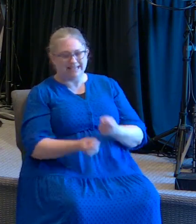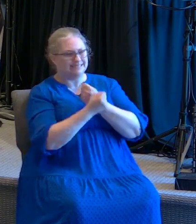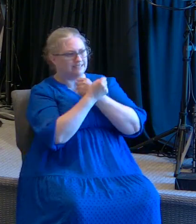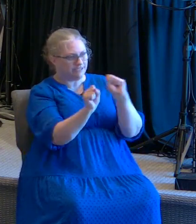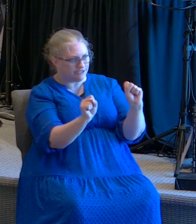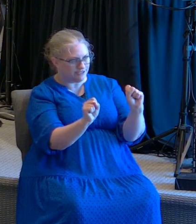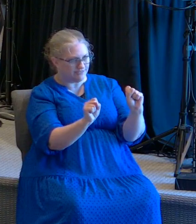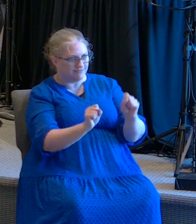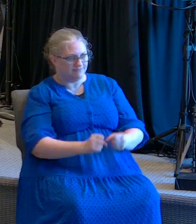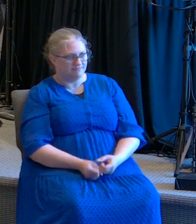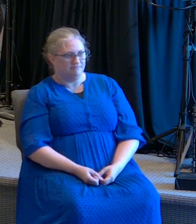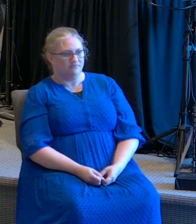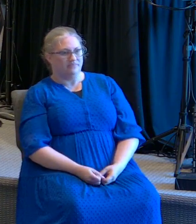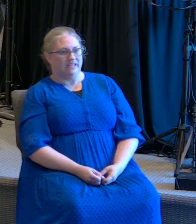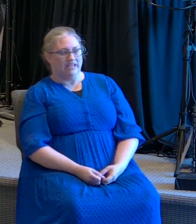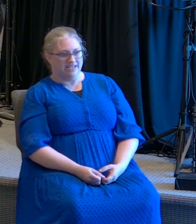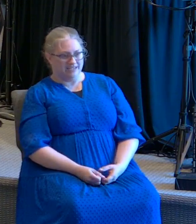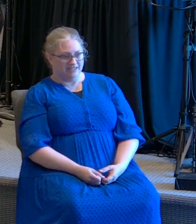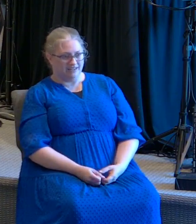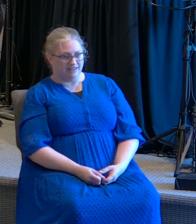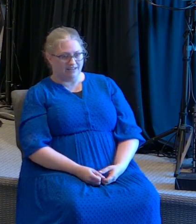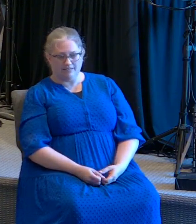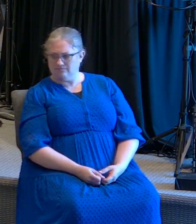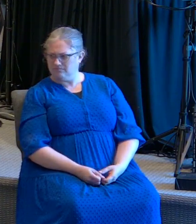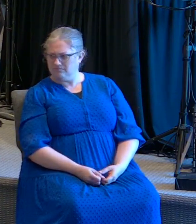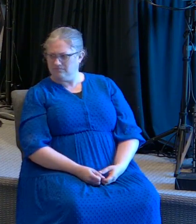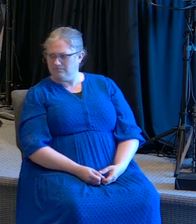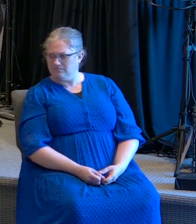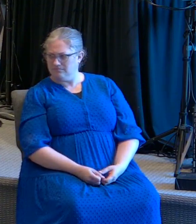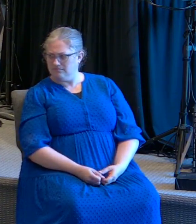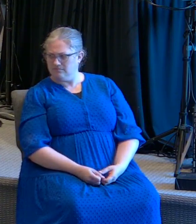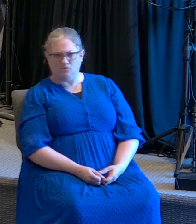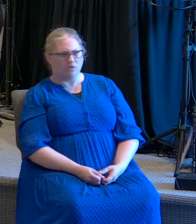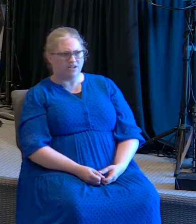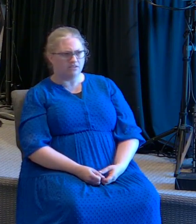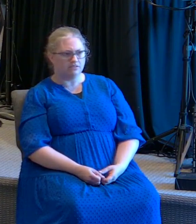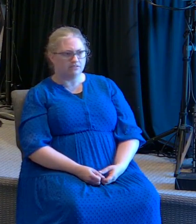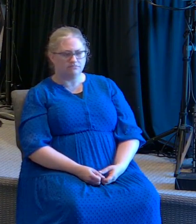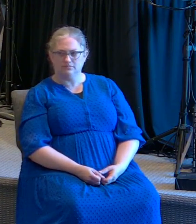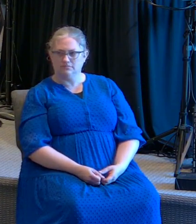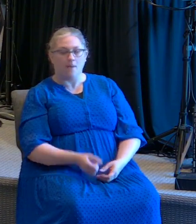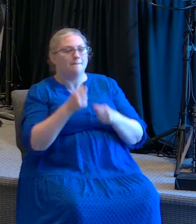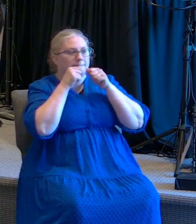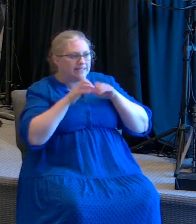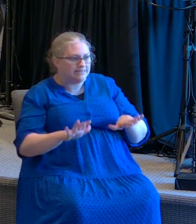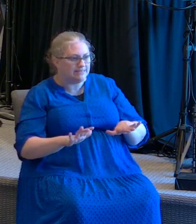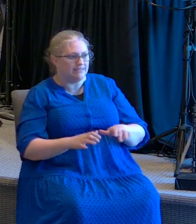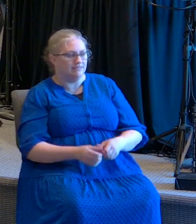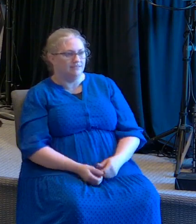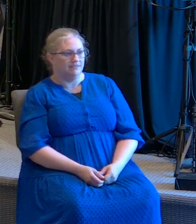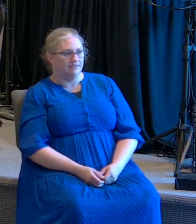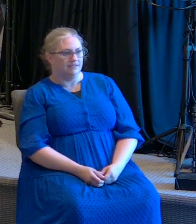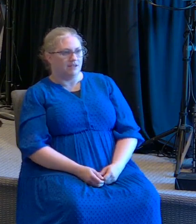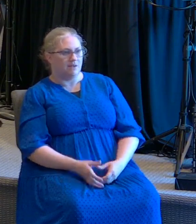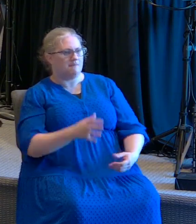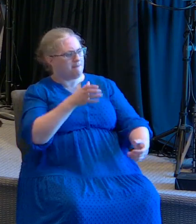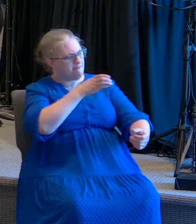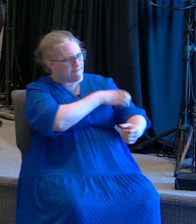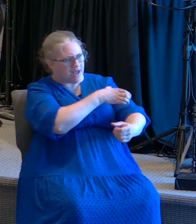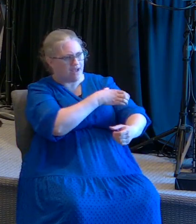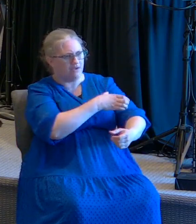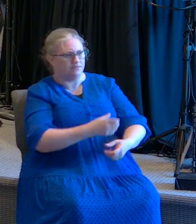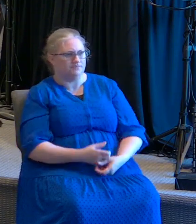Salvation. Salvación. Provision. Blessing. Bendiciones. Power.